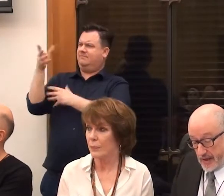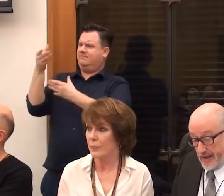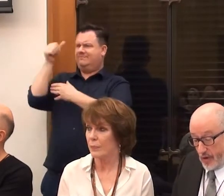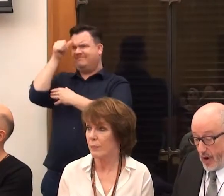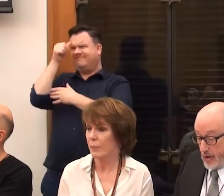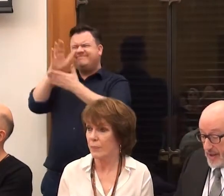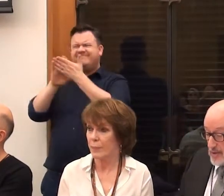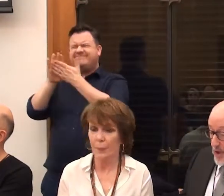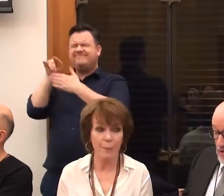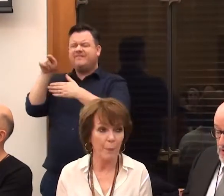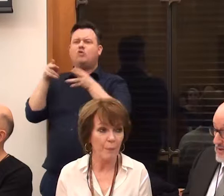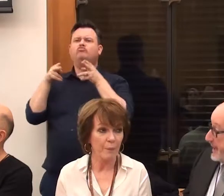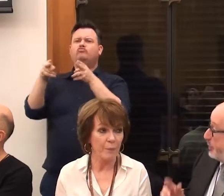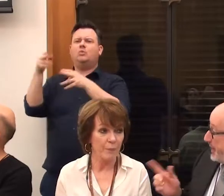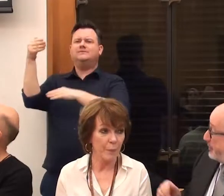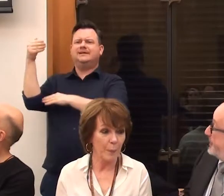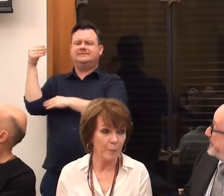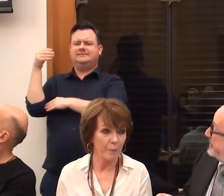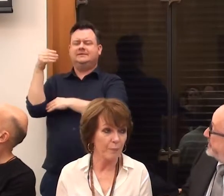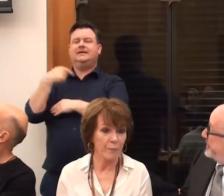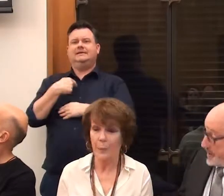to deliver our emancipation, as we say.